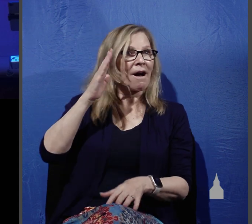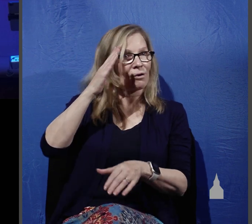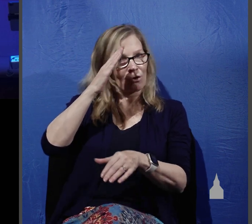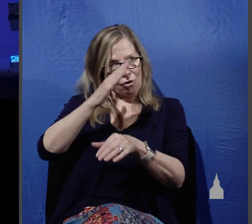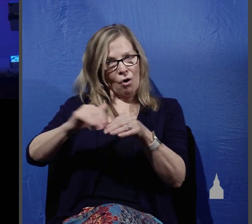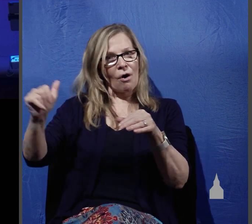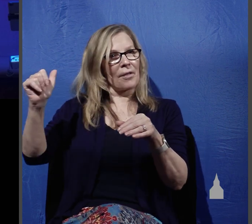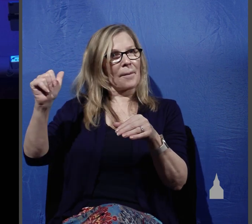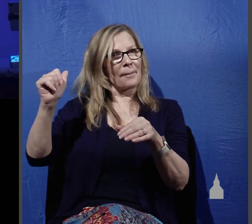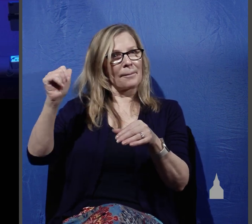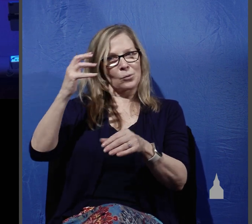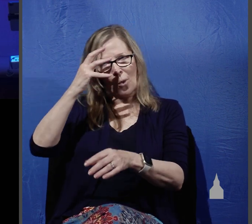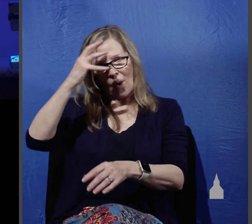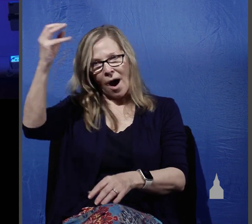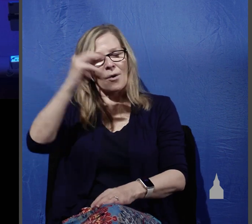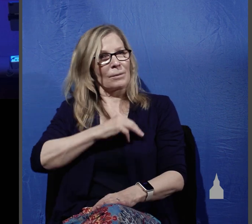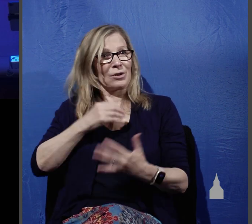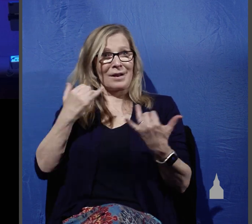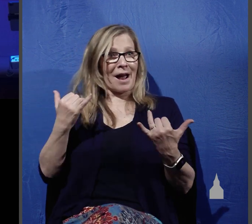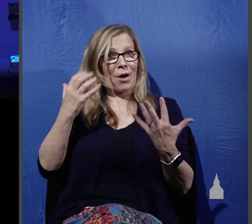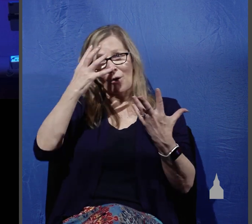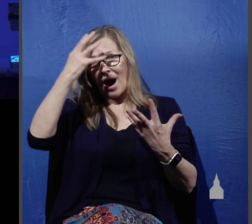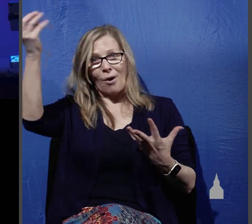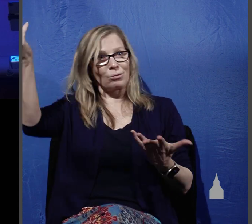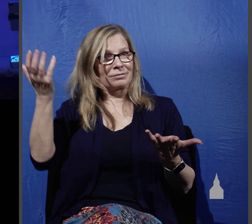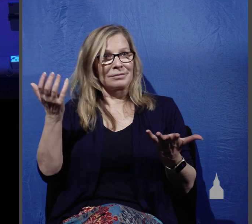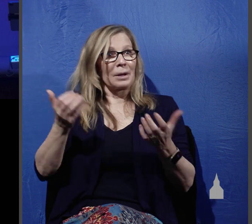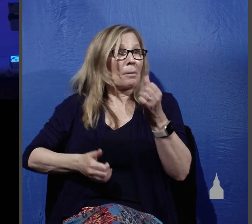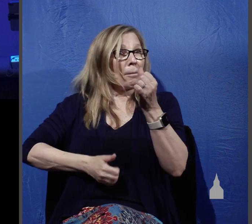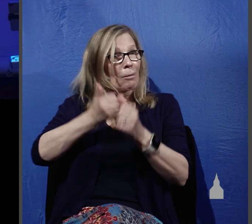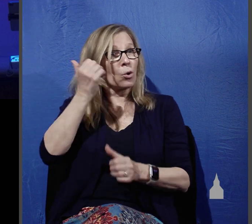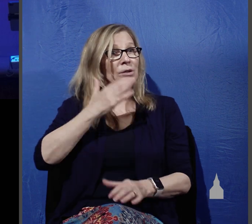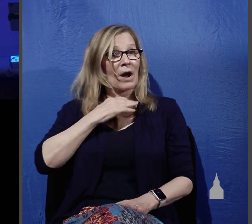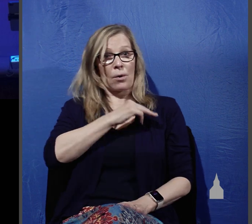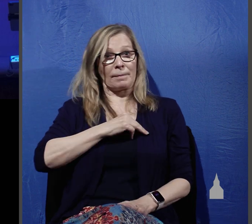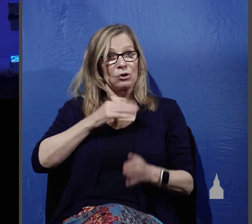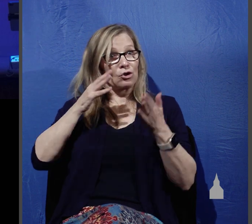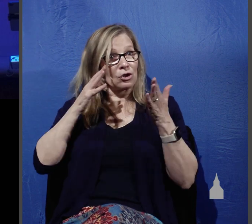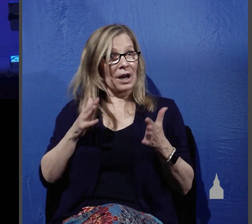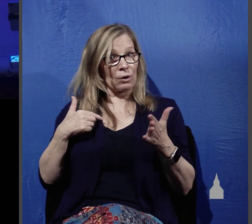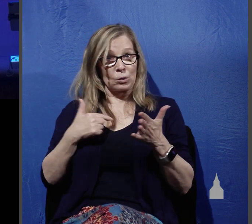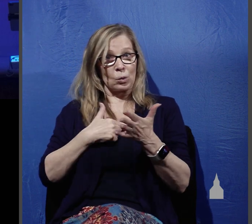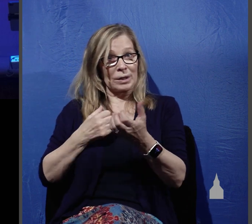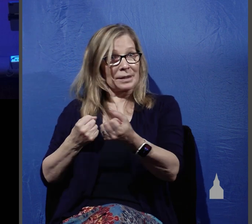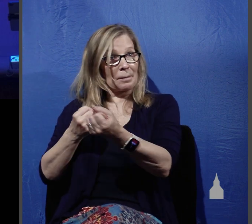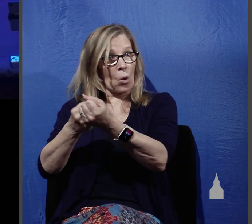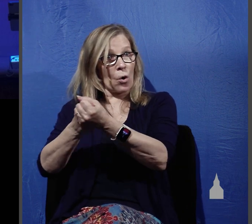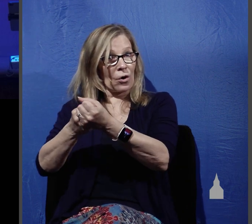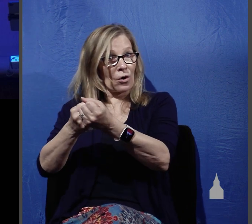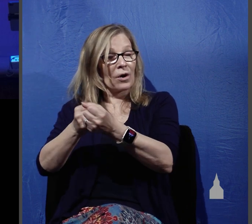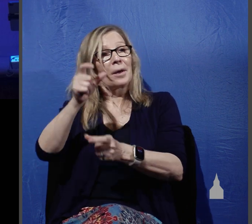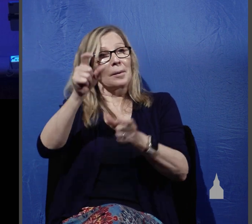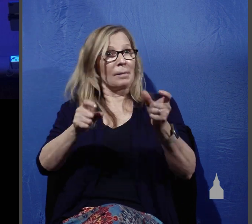to go into missions they're now on the mission field in fact most of our missionaries that we support are people who came out of